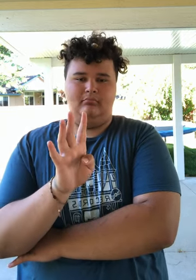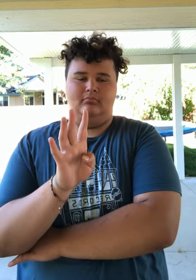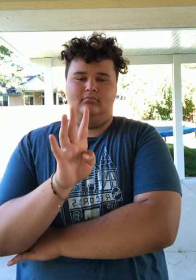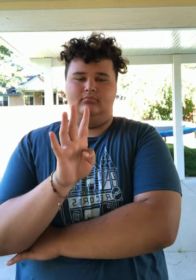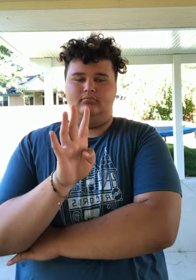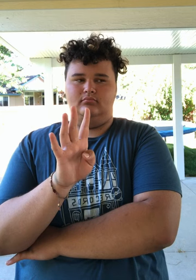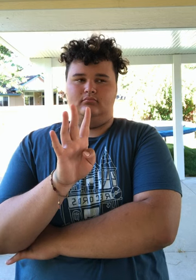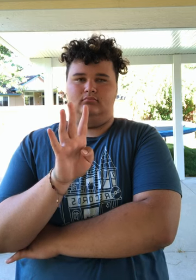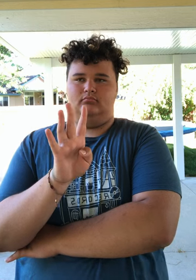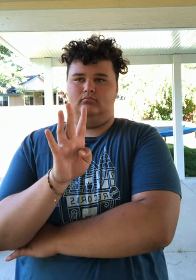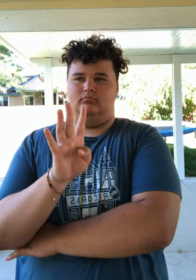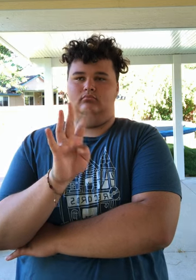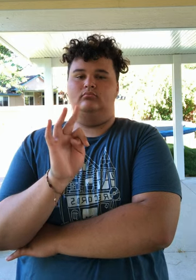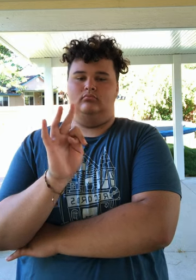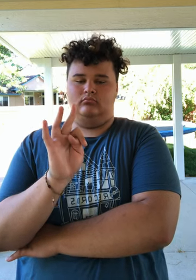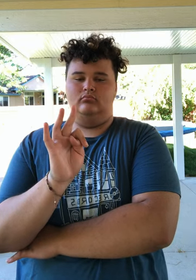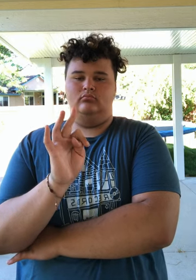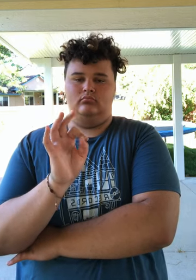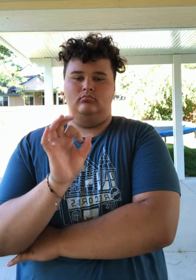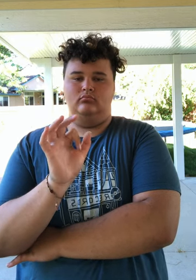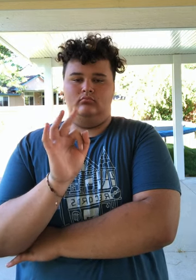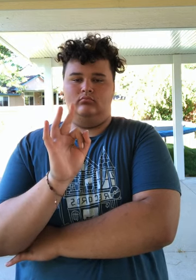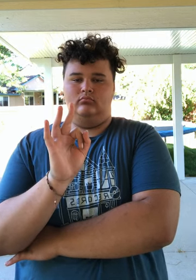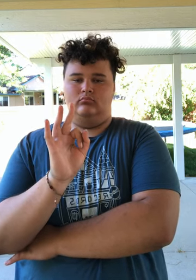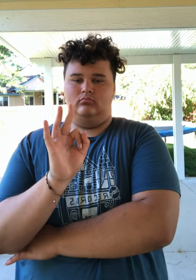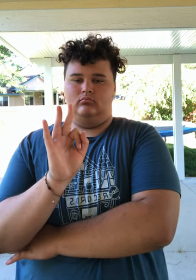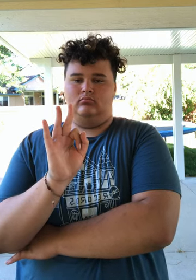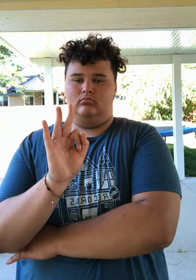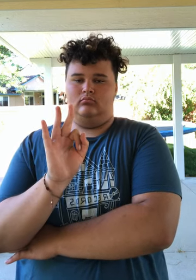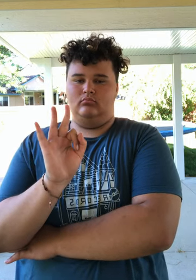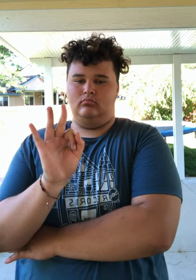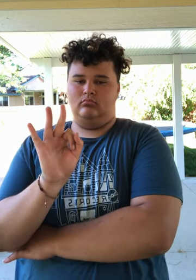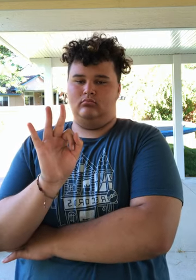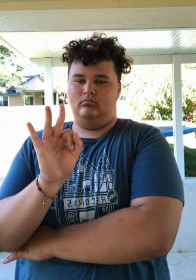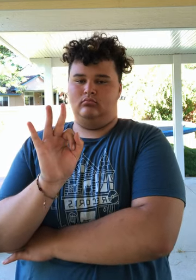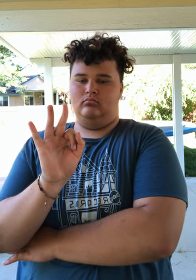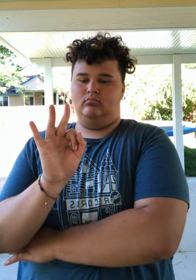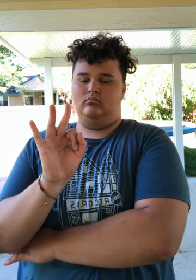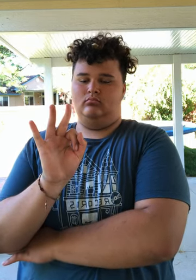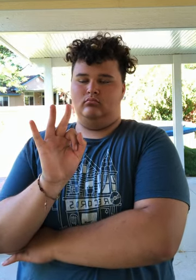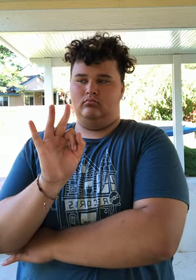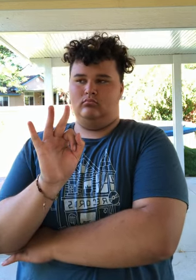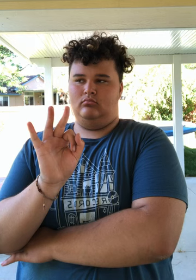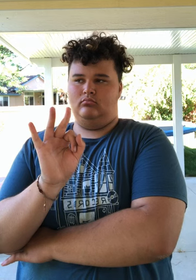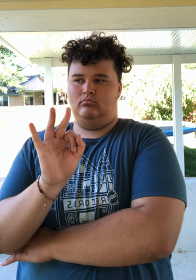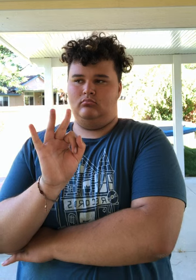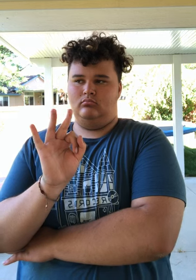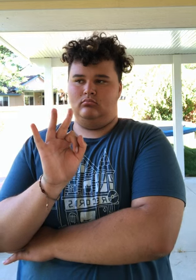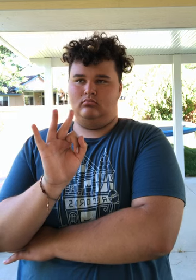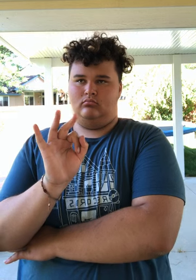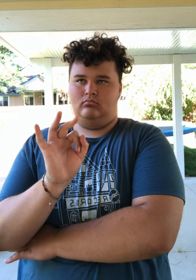down if you help other people with videos Put a finger down if you've made over 10 videos on YouTube